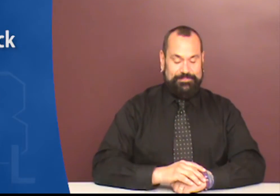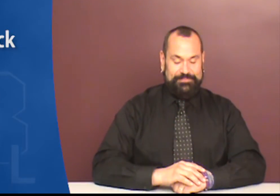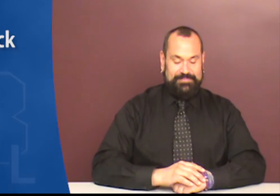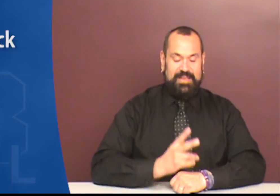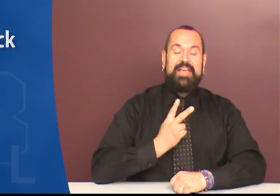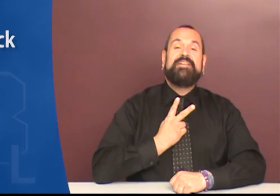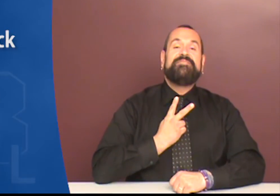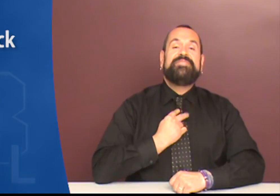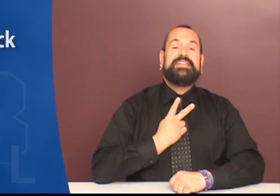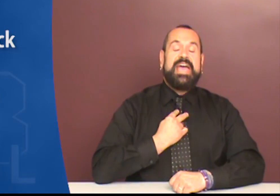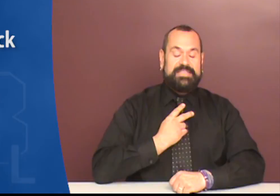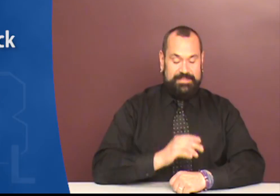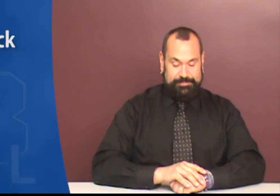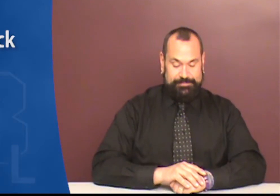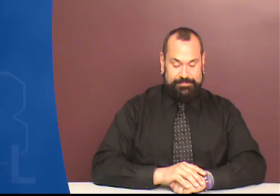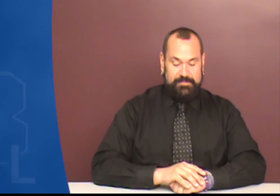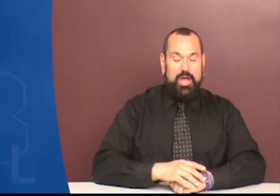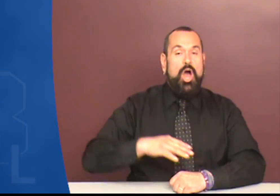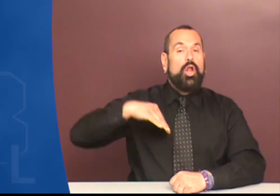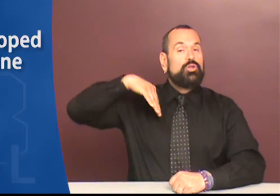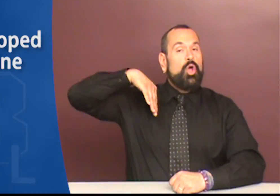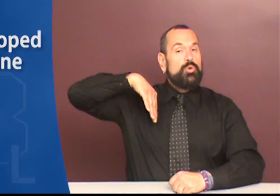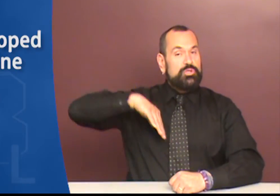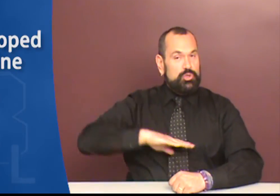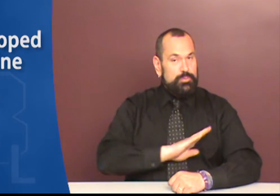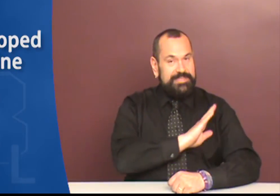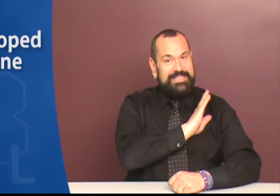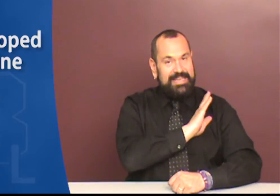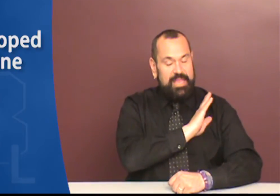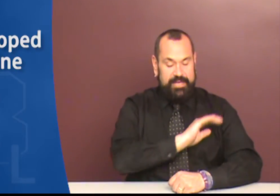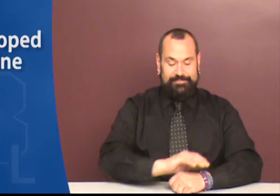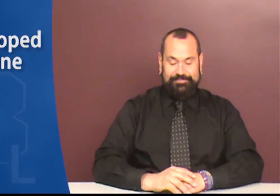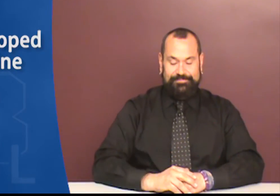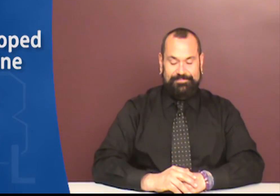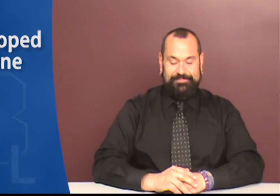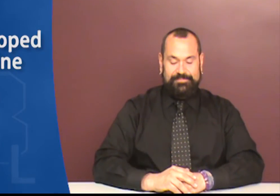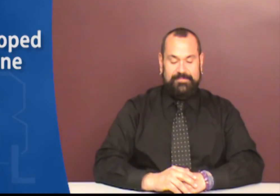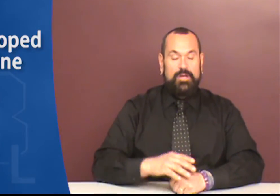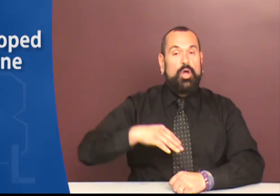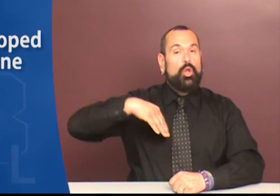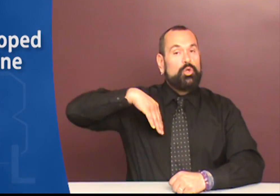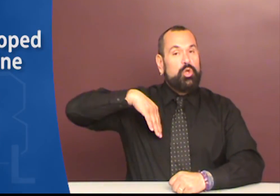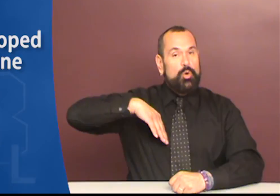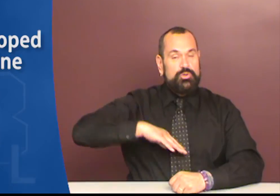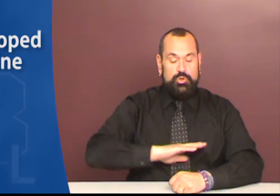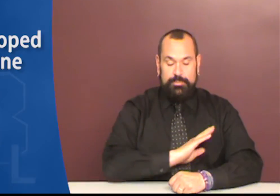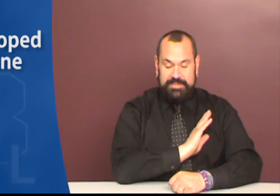V-neck.-neck. Low scooped neckline. Low scooped